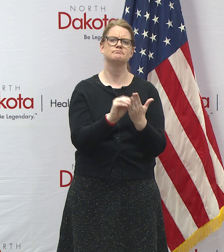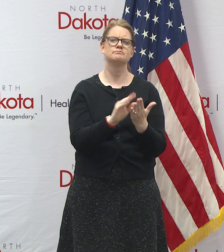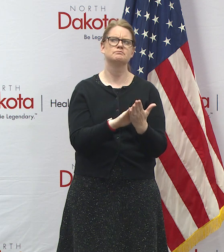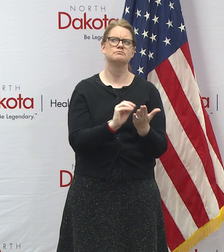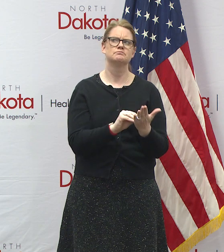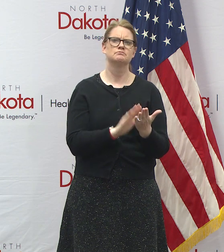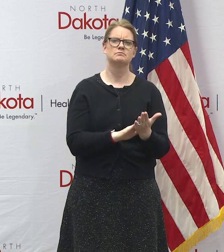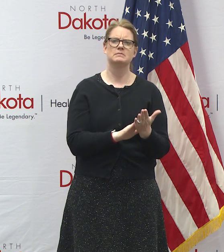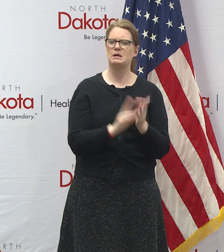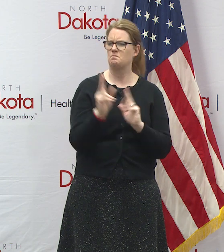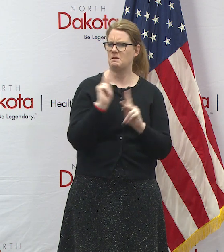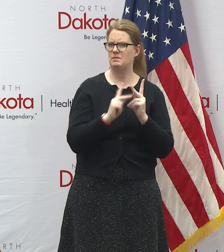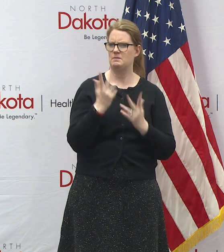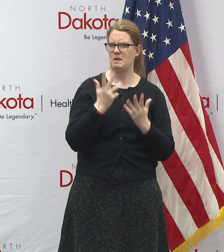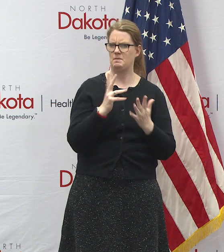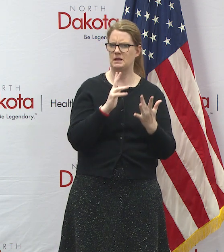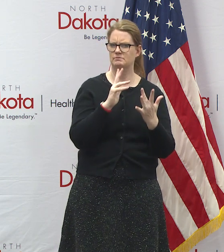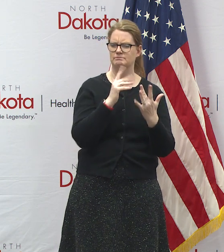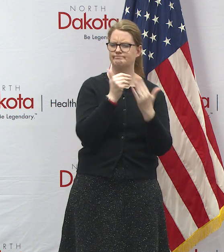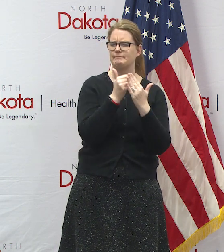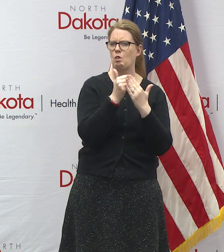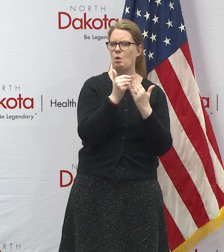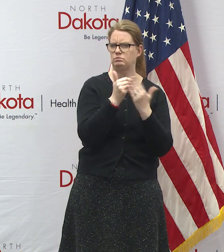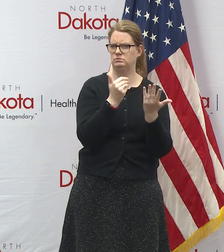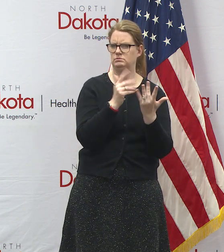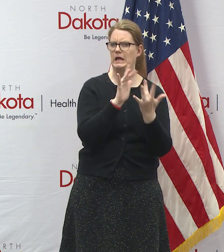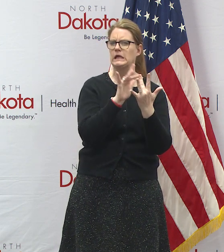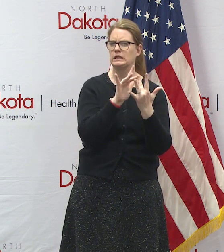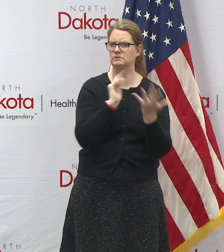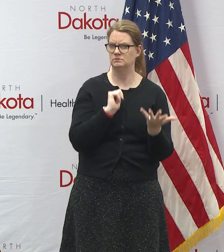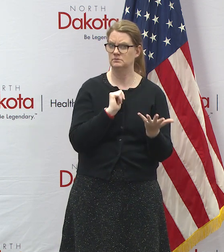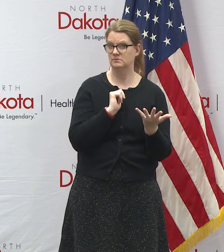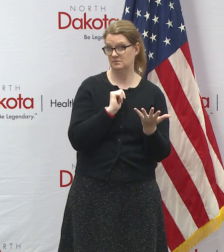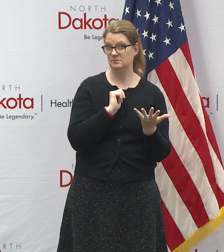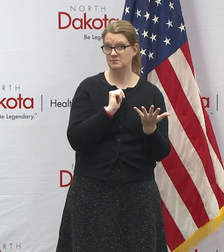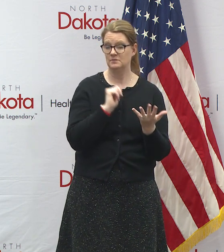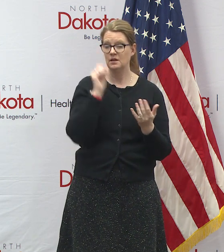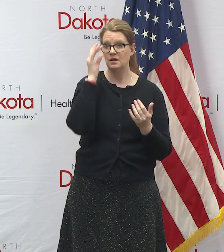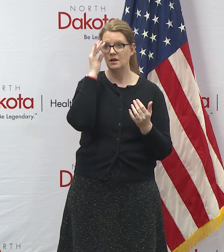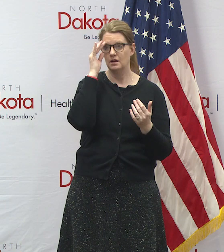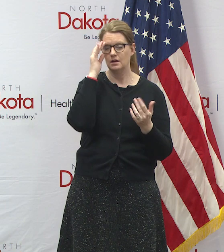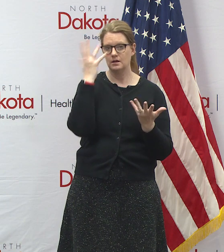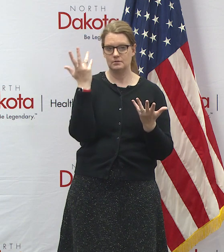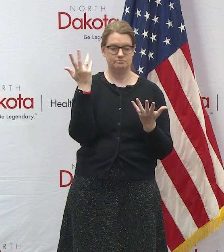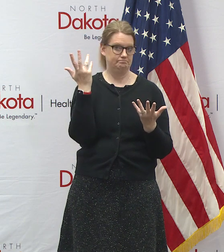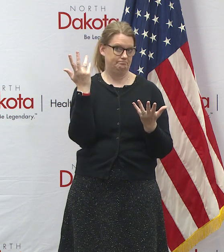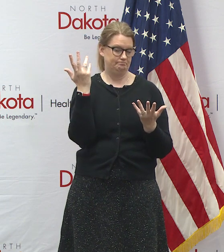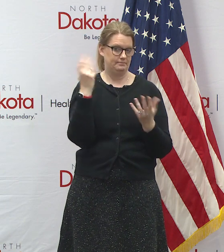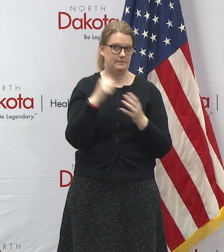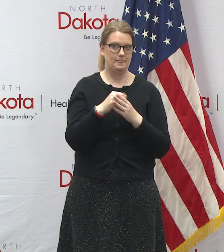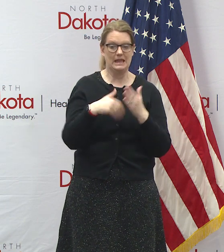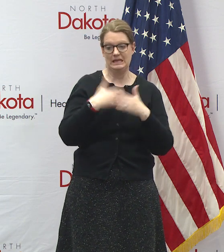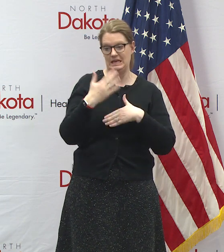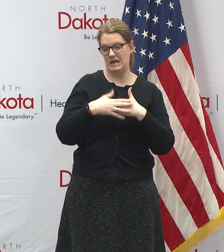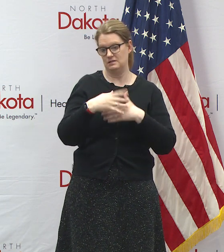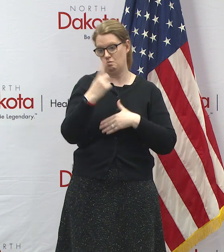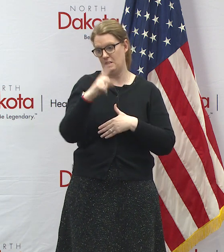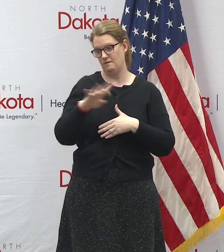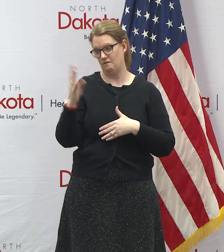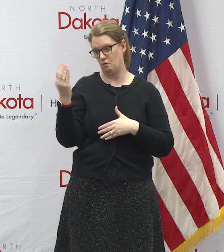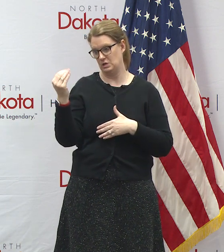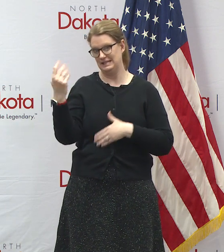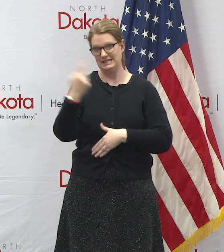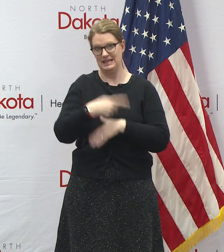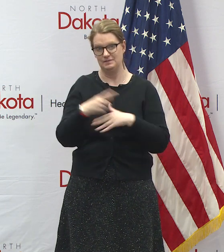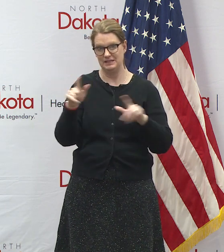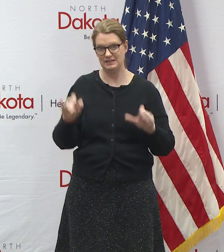that you might have had contact with because if you find yourself in the next one to 14 days being tested